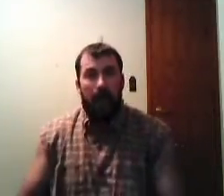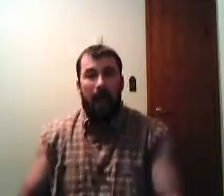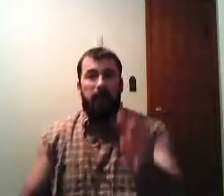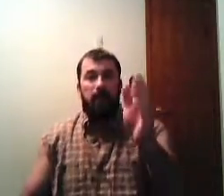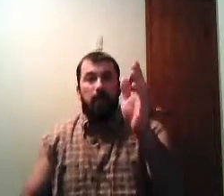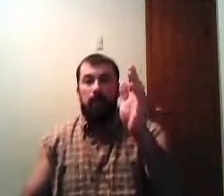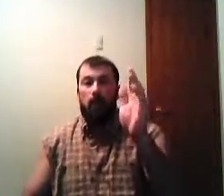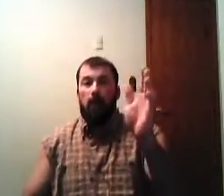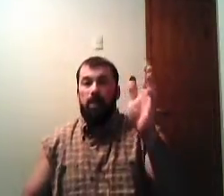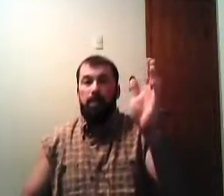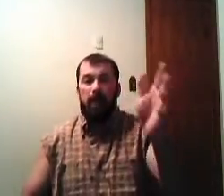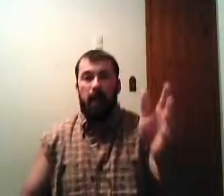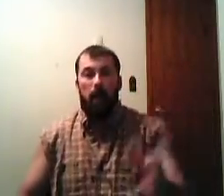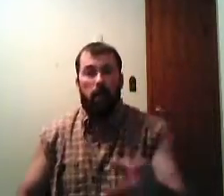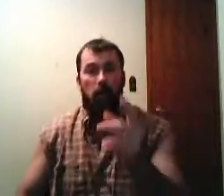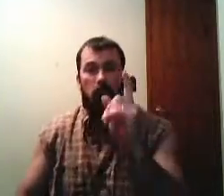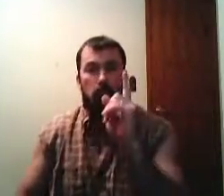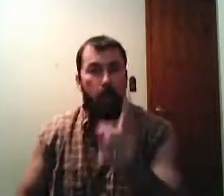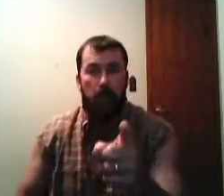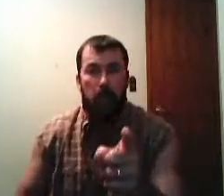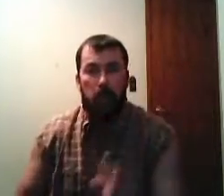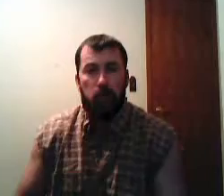laughed at Noah he built that ark 120 years